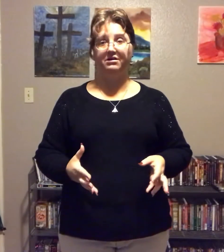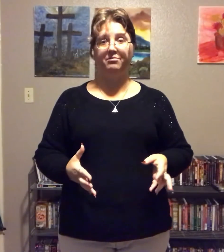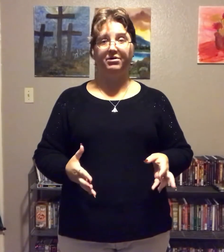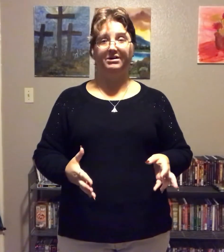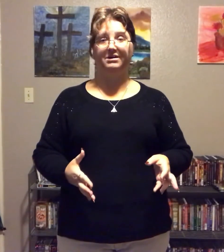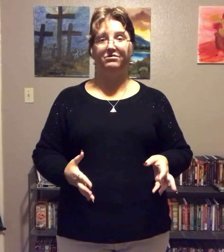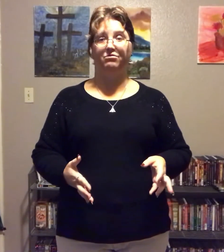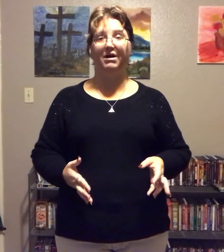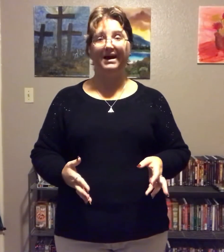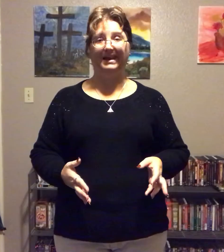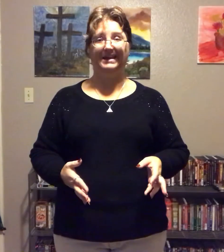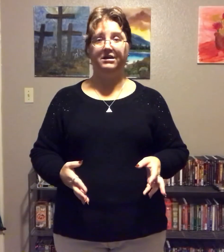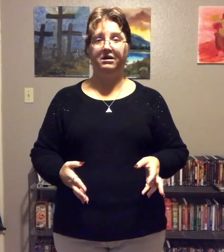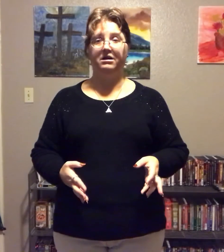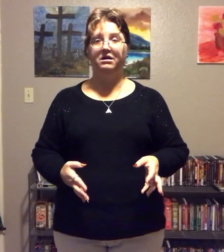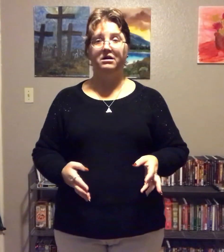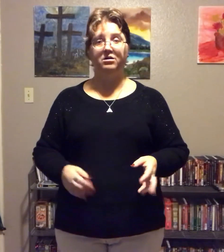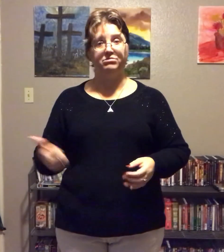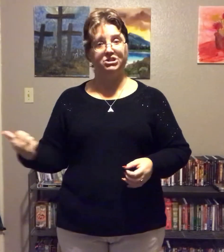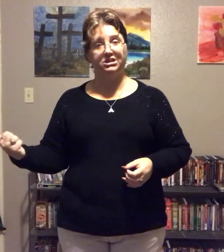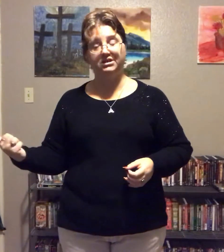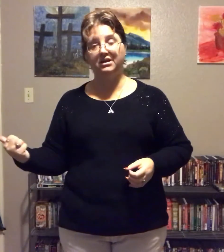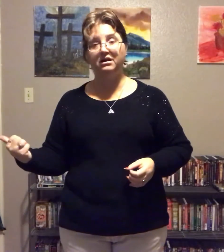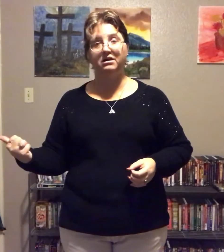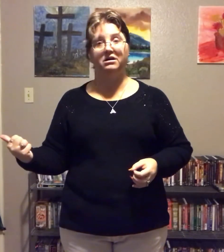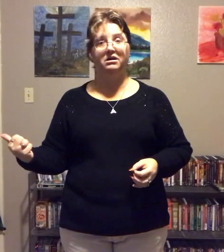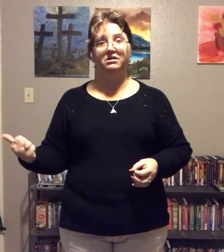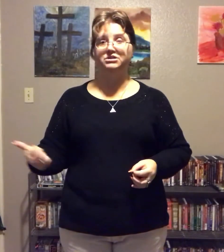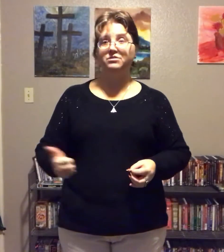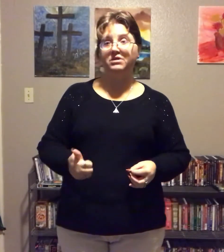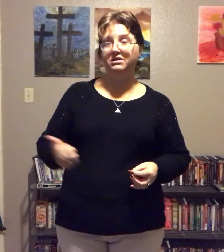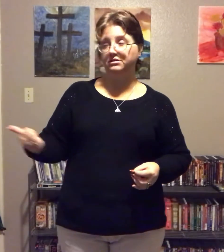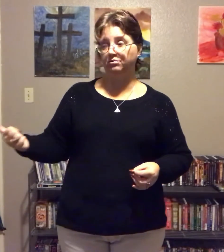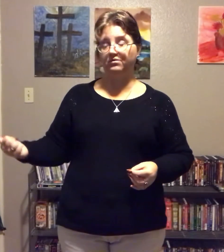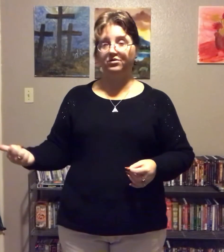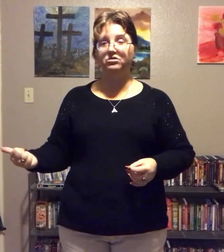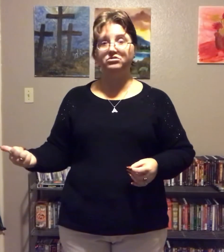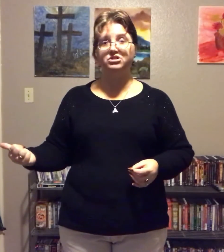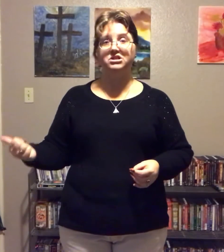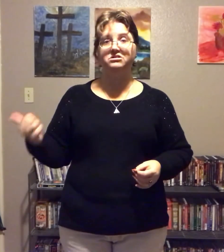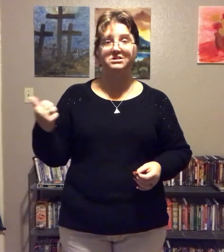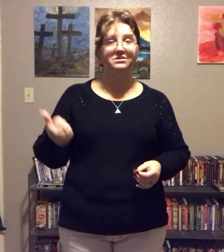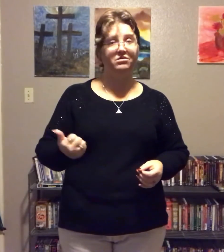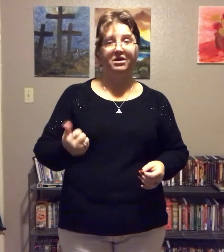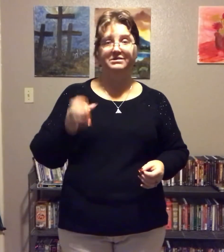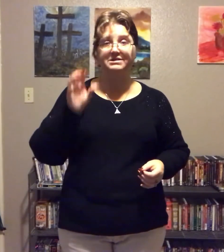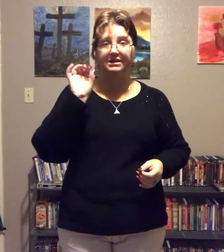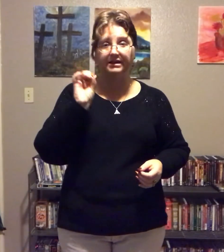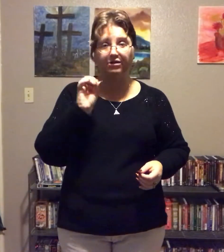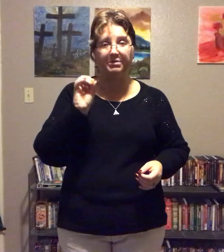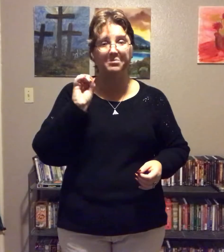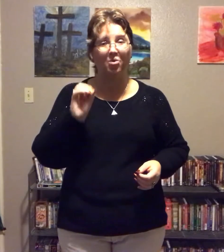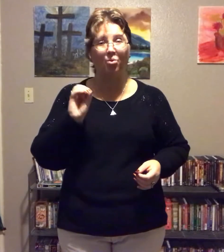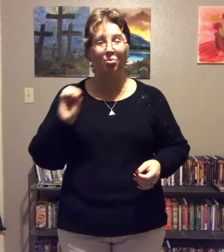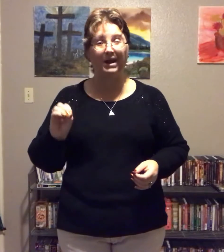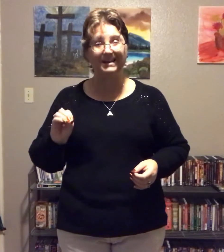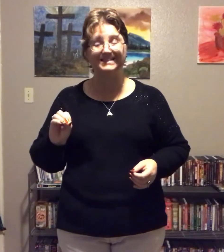and not put it down your body. But she did. She went into reverse. And still lost a little bit more weight.